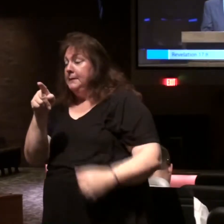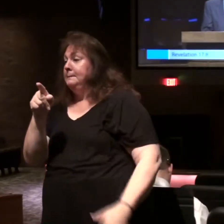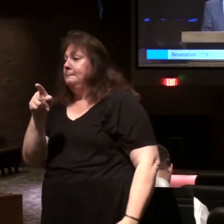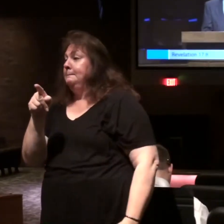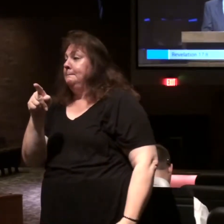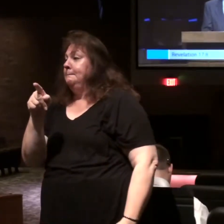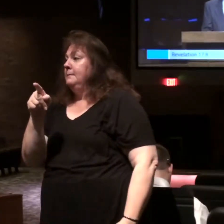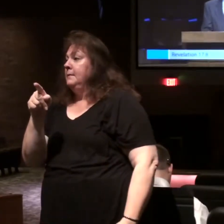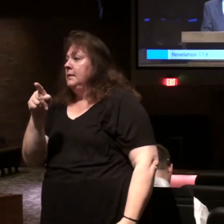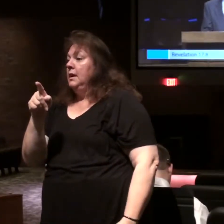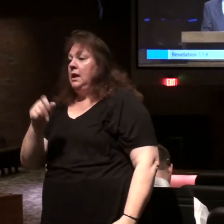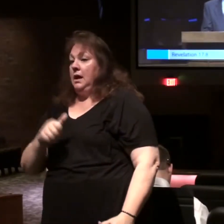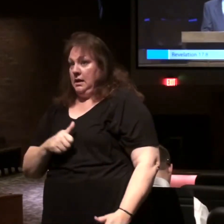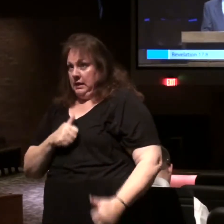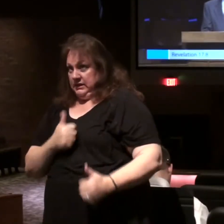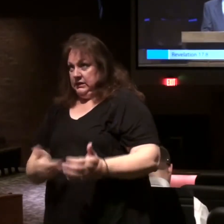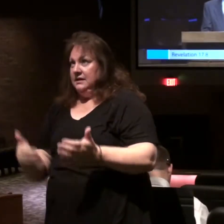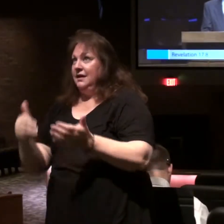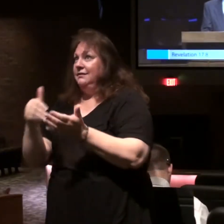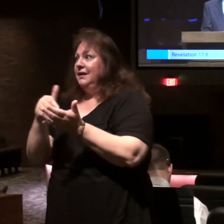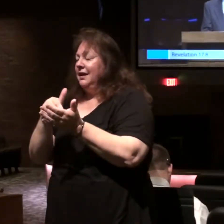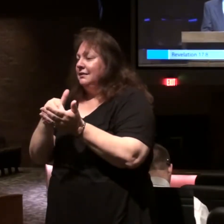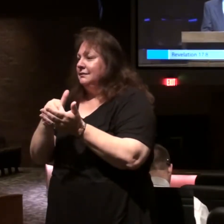and then brought back to life.